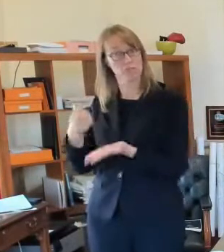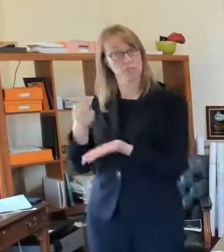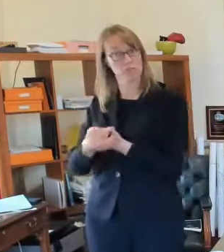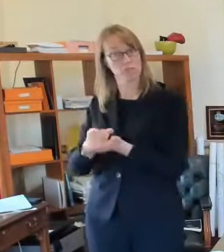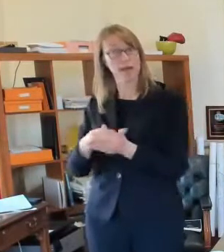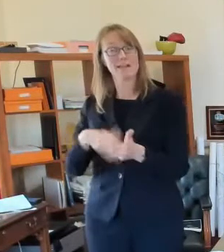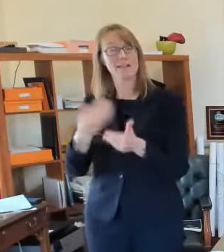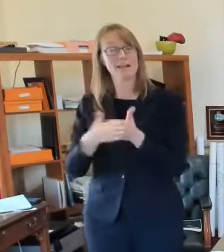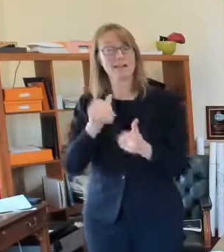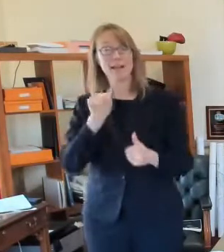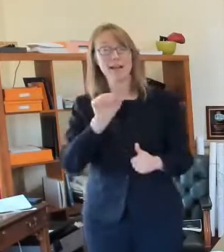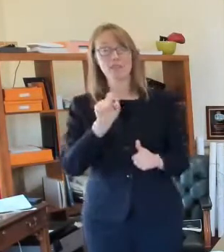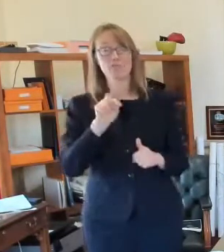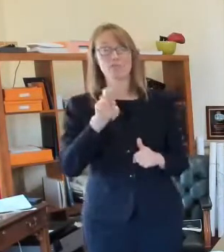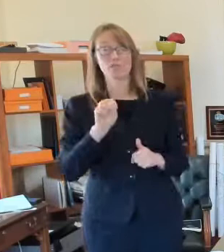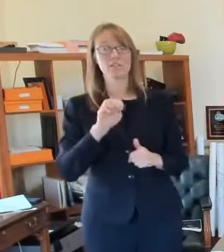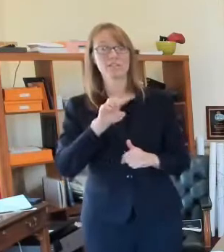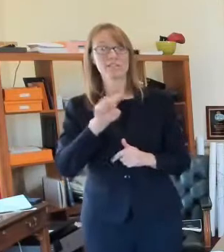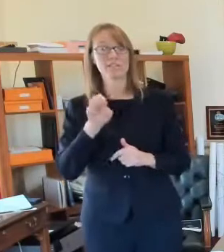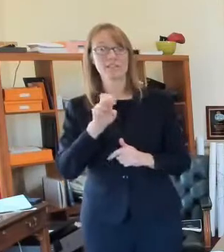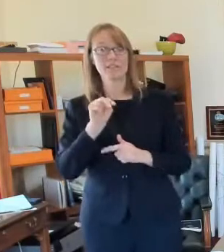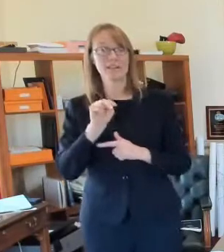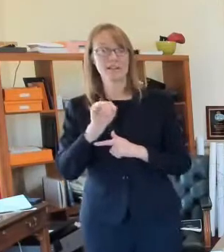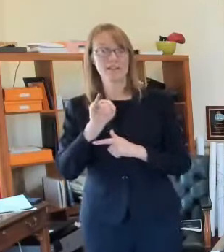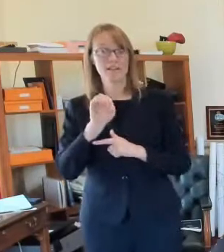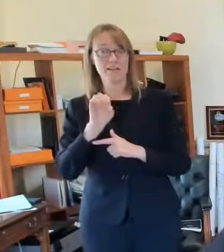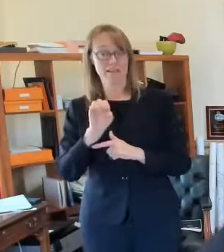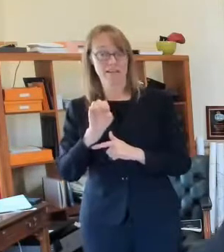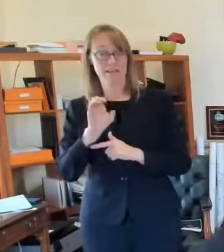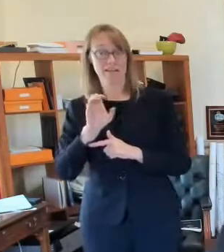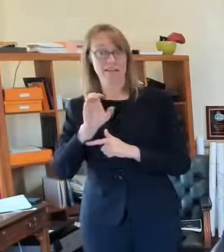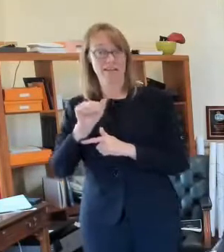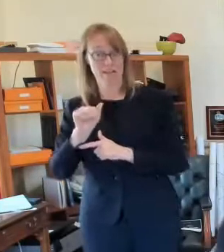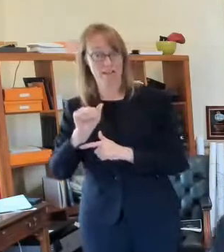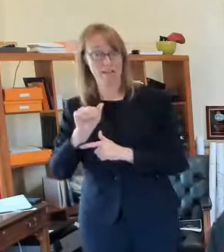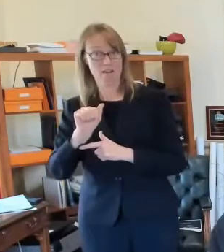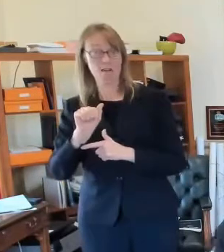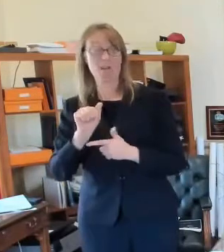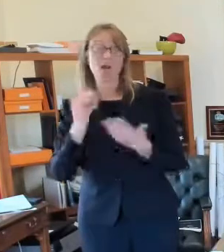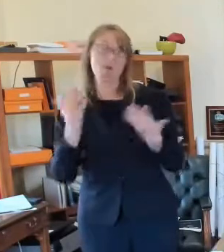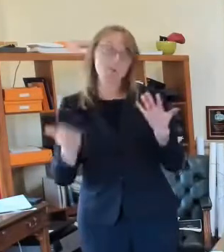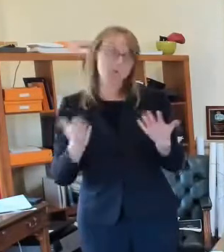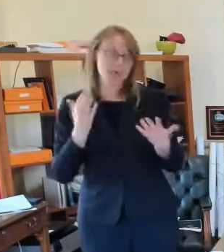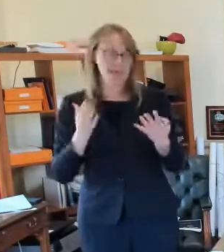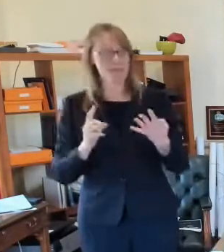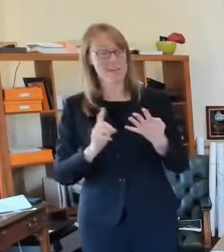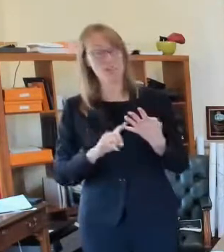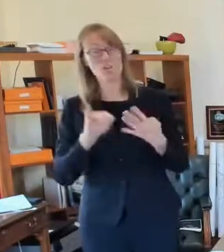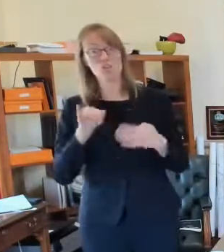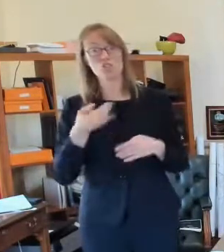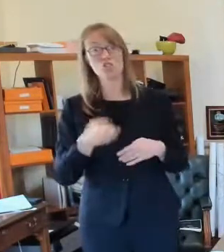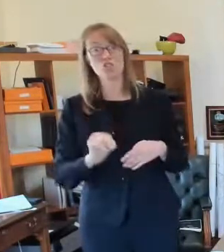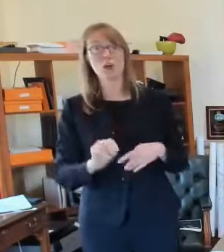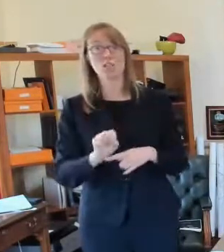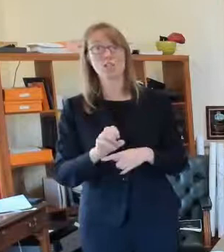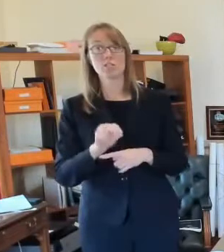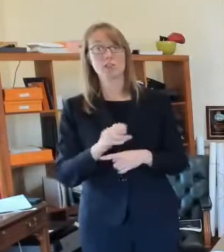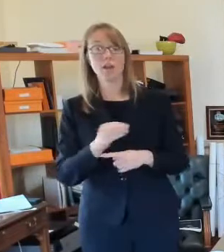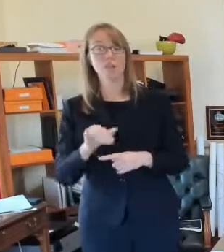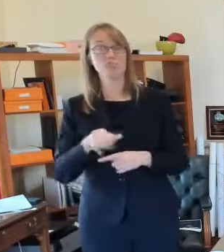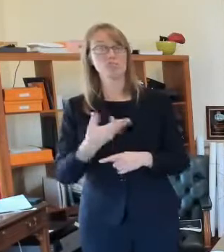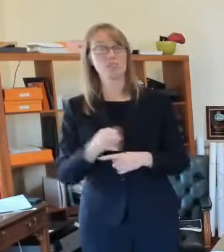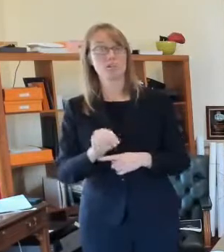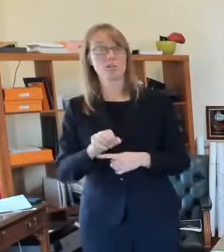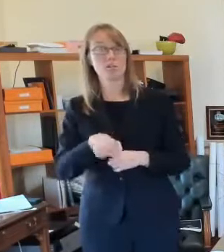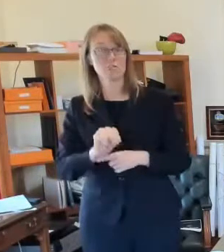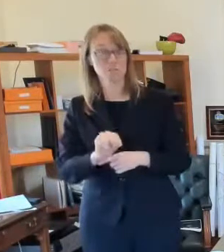maybe johnson and johnson maybe others so just rolling out right now so you know it's going to take a little patience i